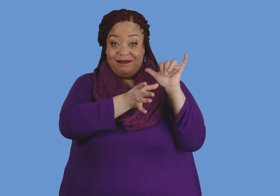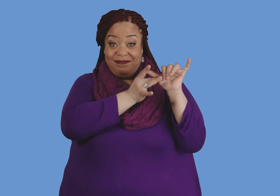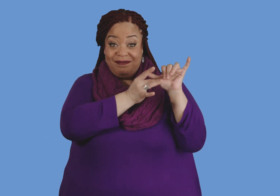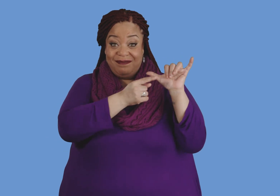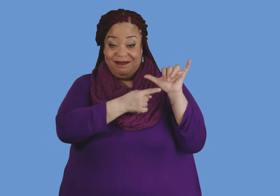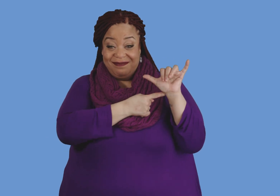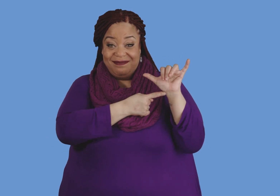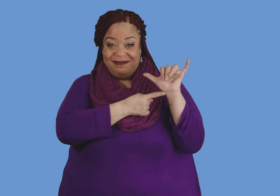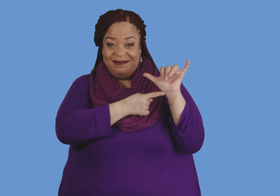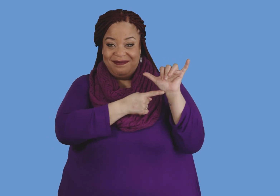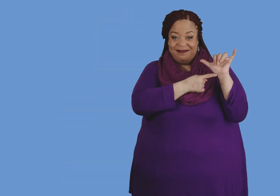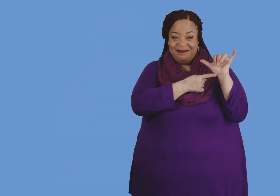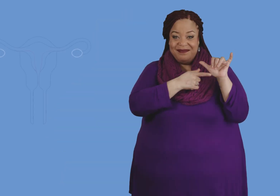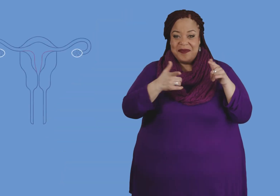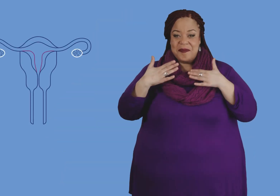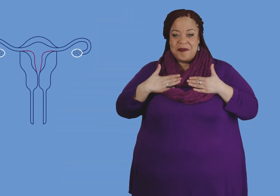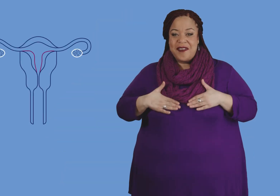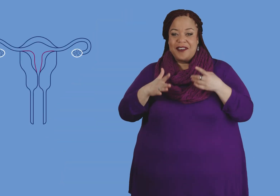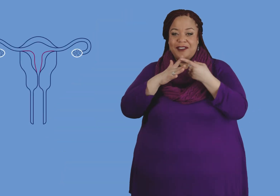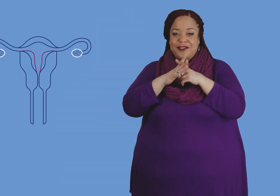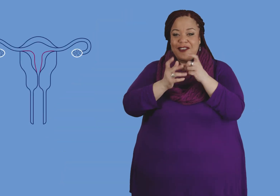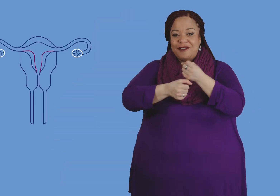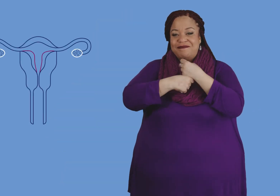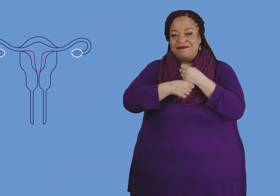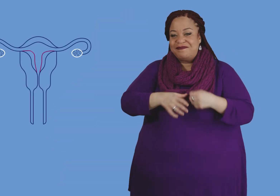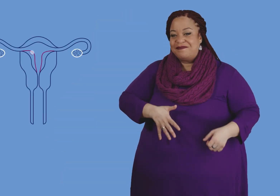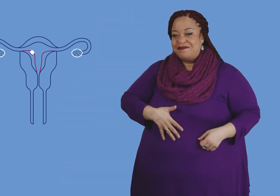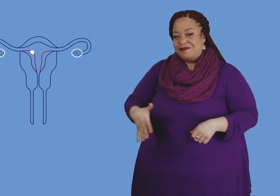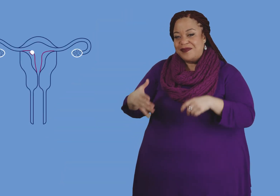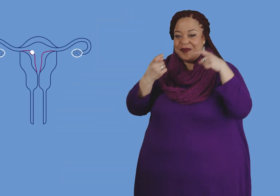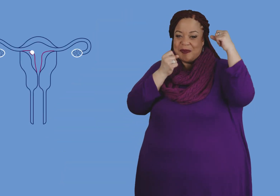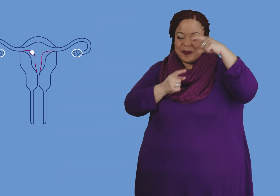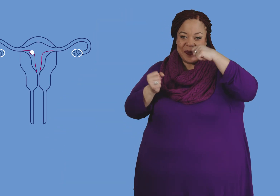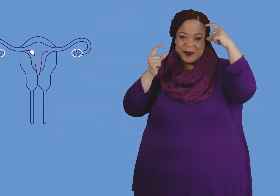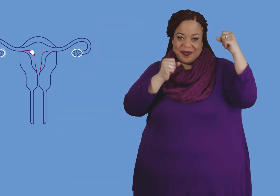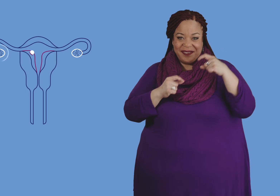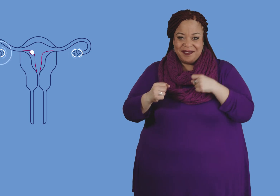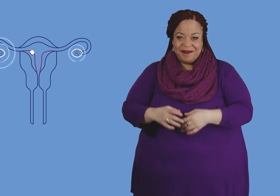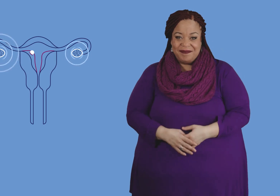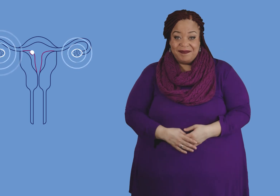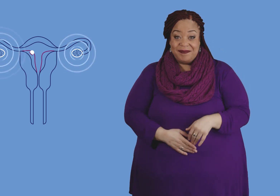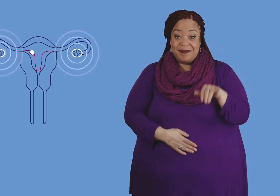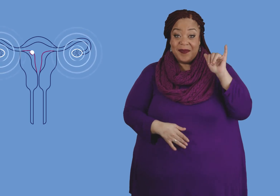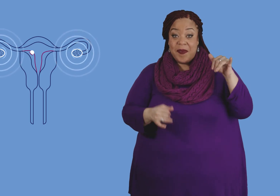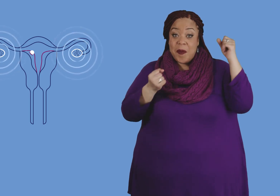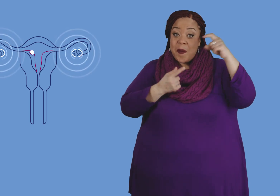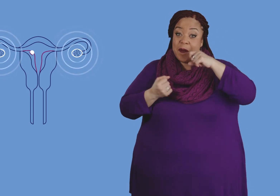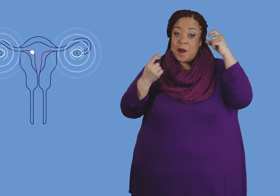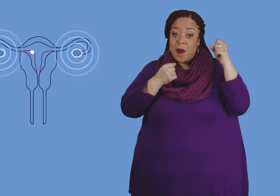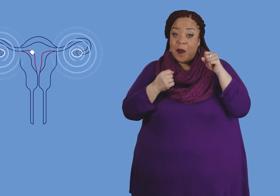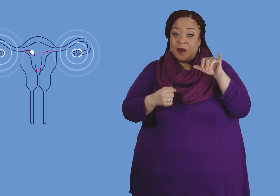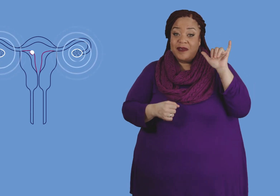When the ball of cells implants into your uterine lining, your body starts making pregnancy hormones.